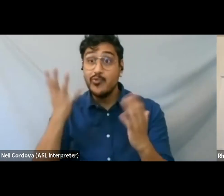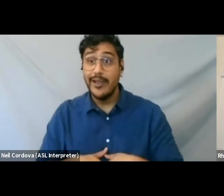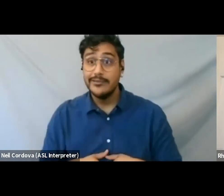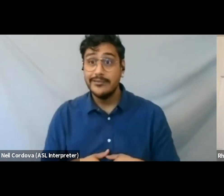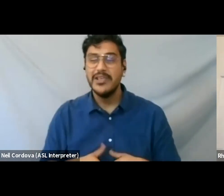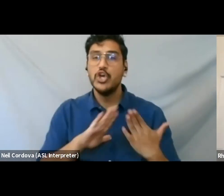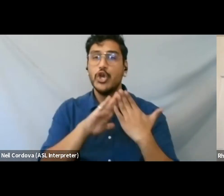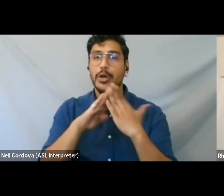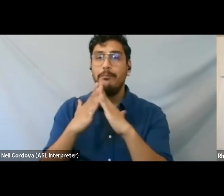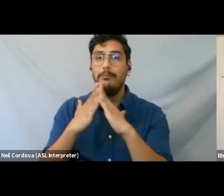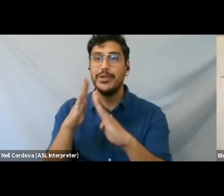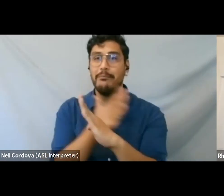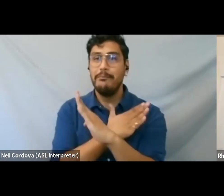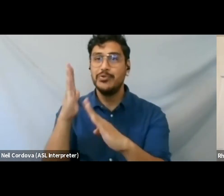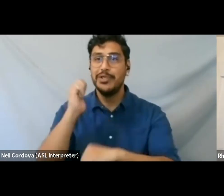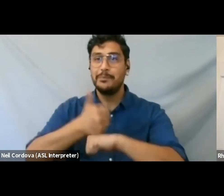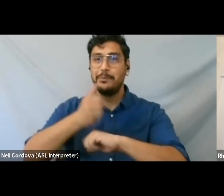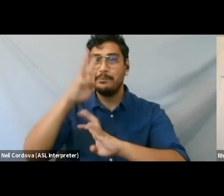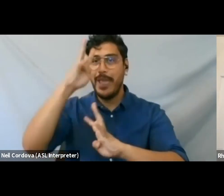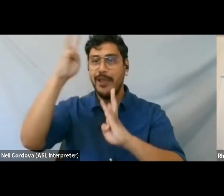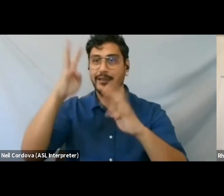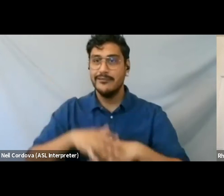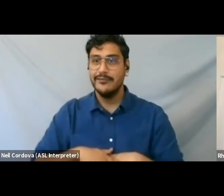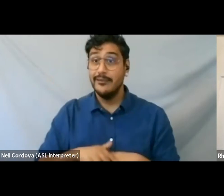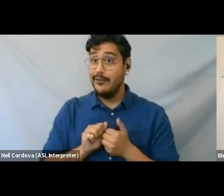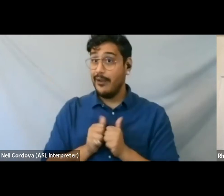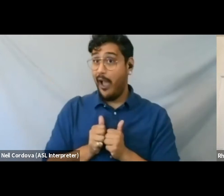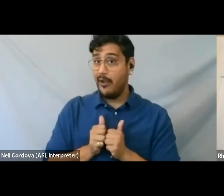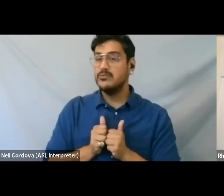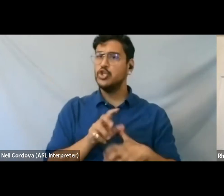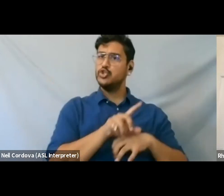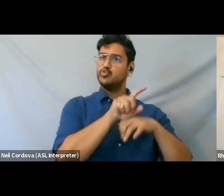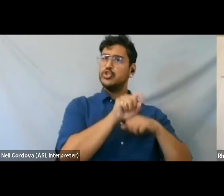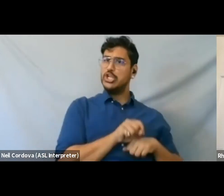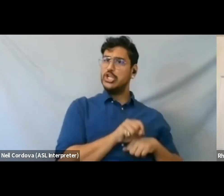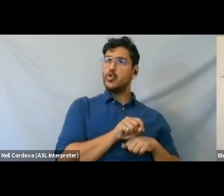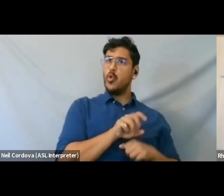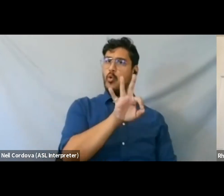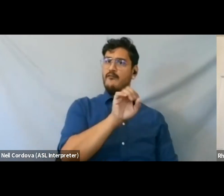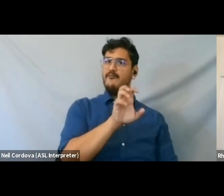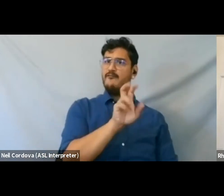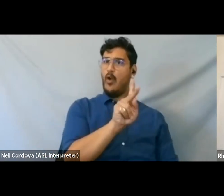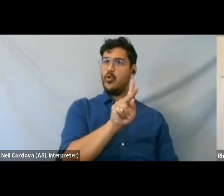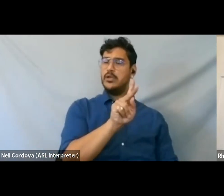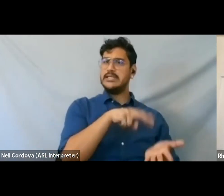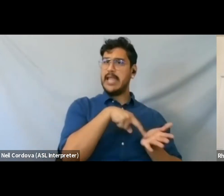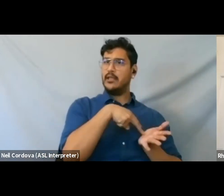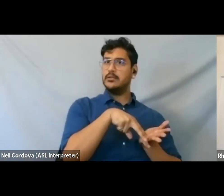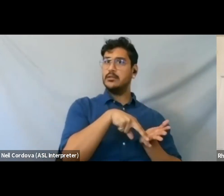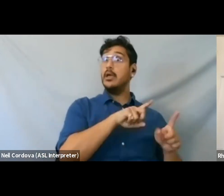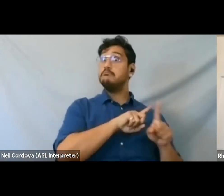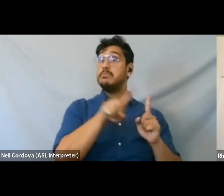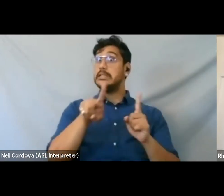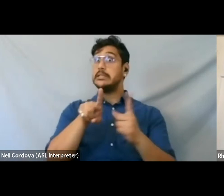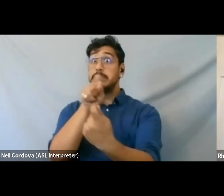traditional dance, folk dance. But specifically, I discovered it through a man named Joe Thompson. And he